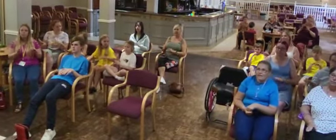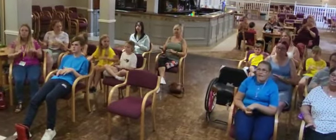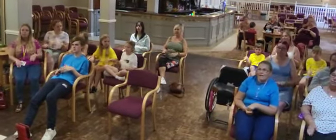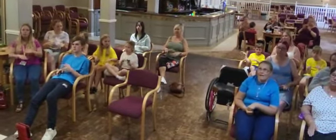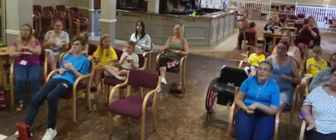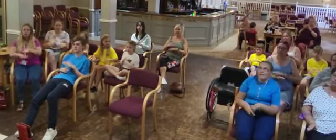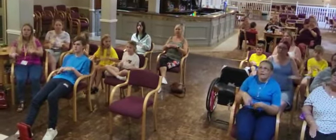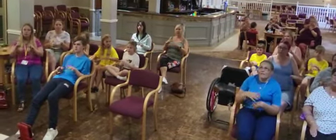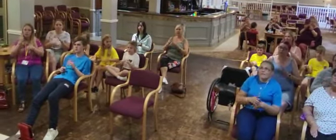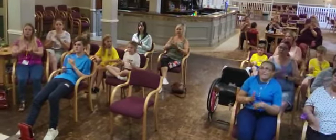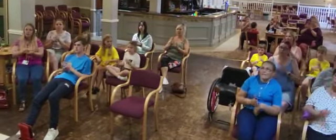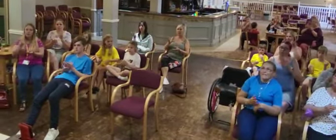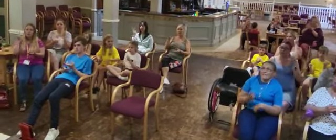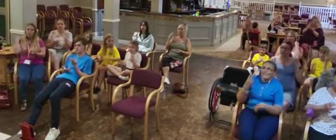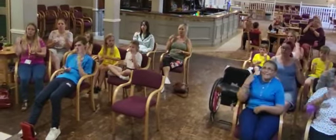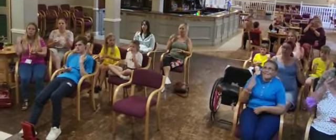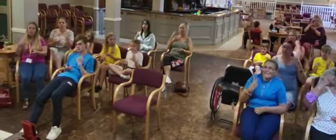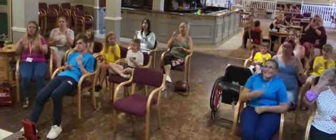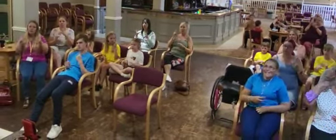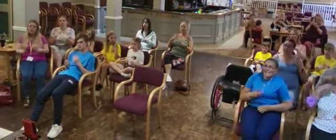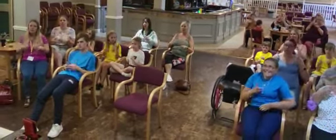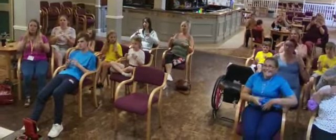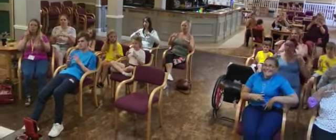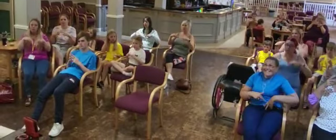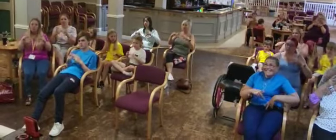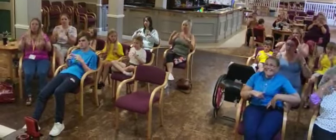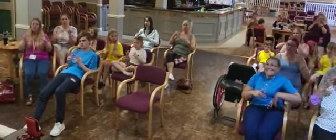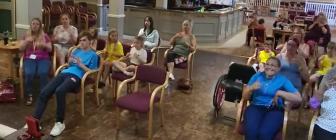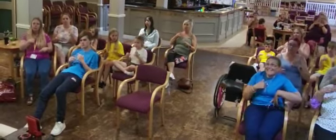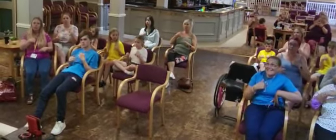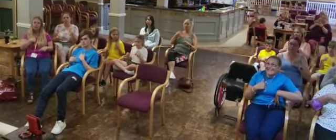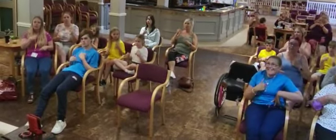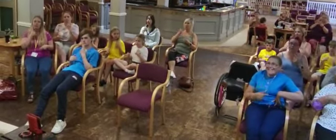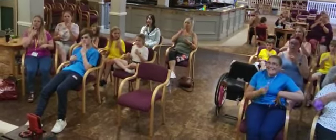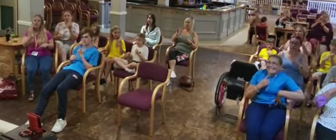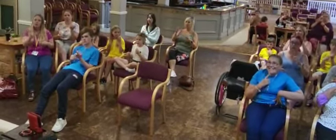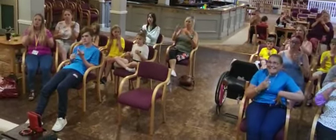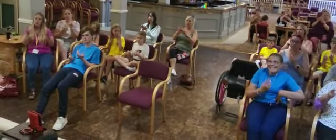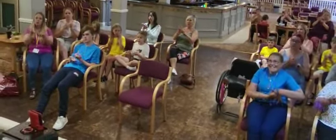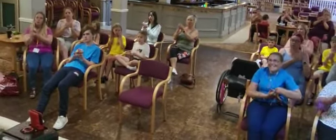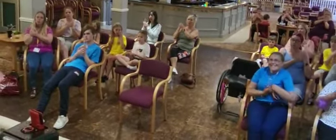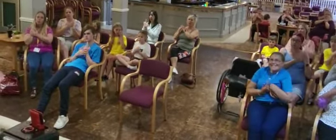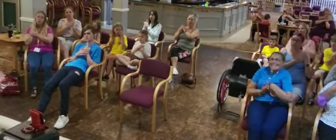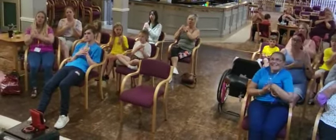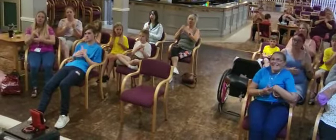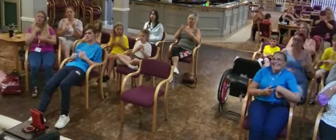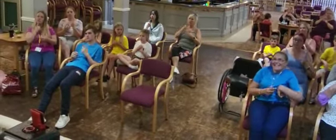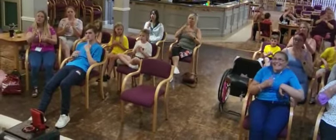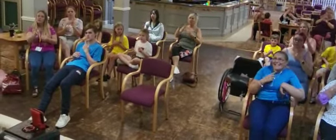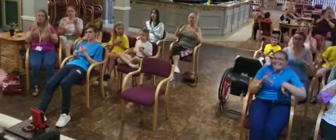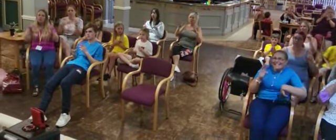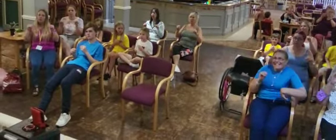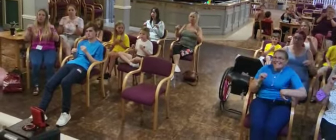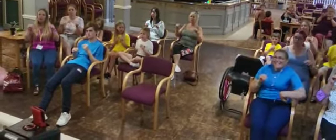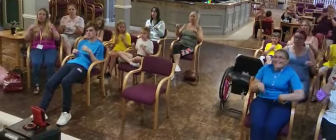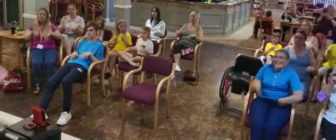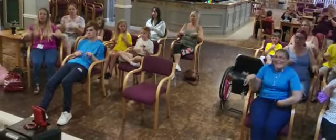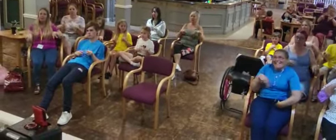Oh, together, wow, just keep your eyes on me I said, you're holding back She said, shut up and